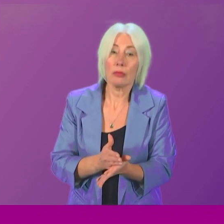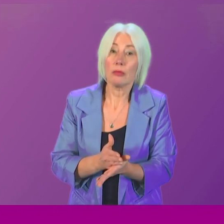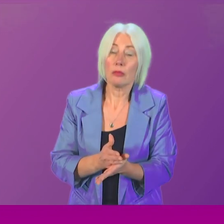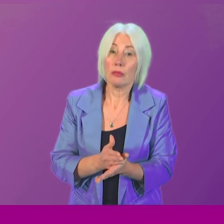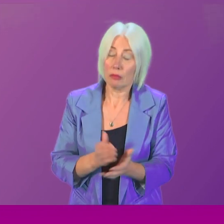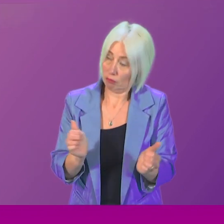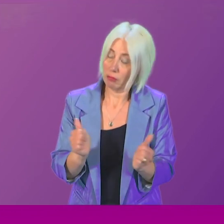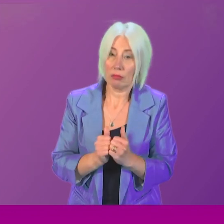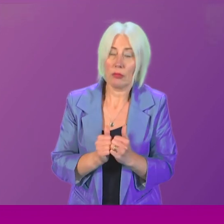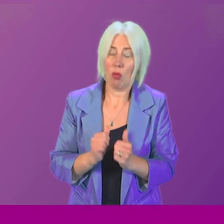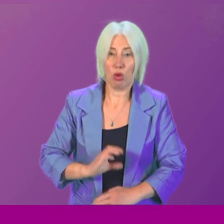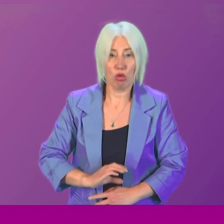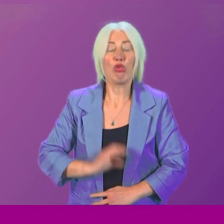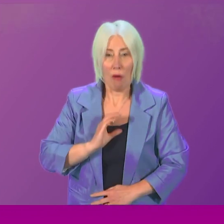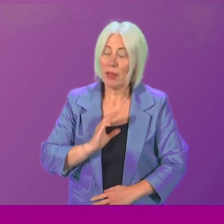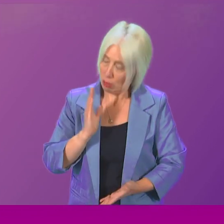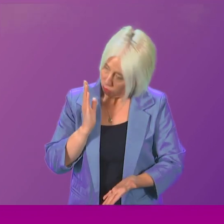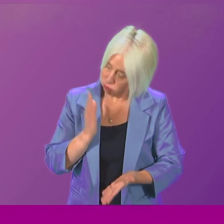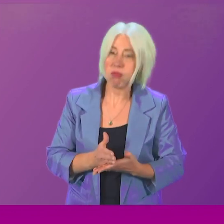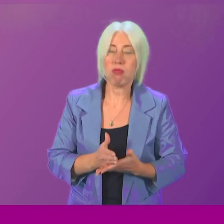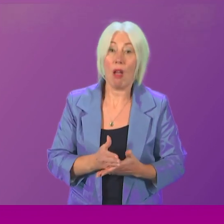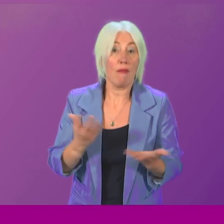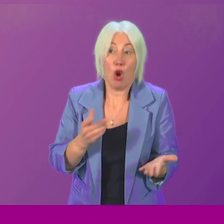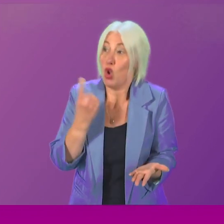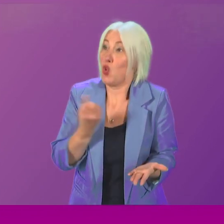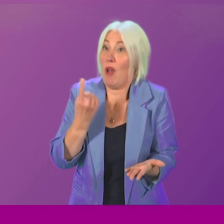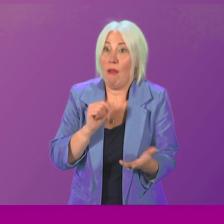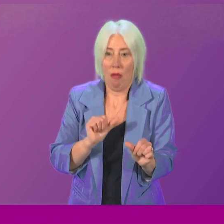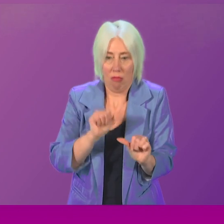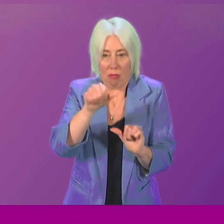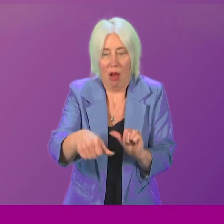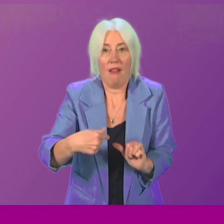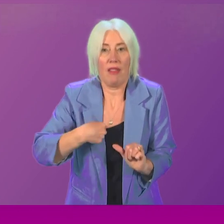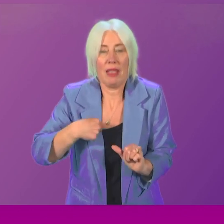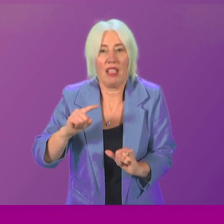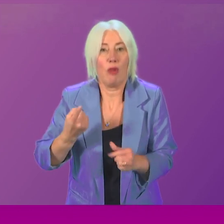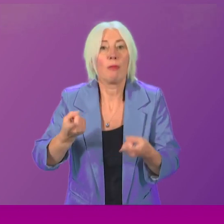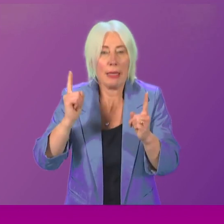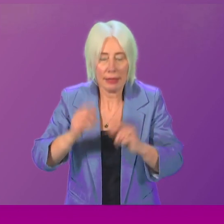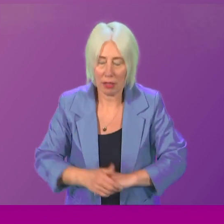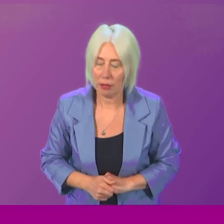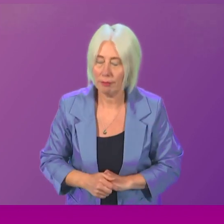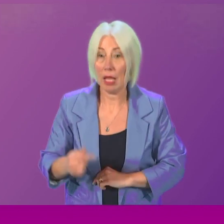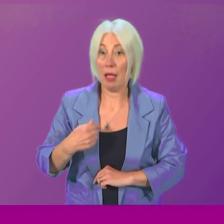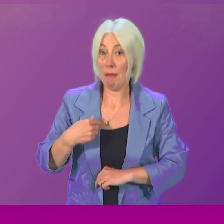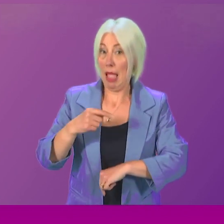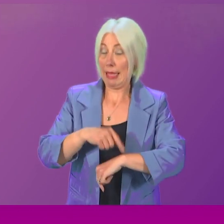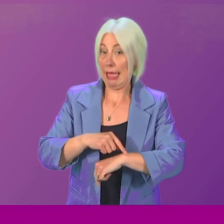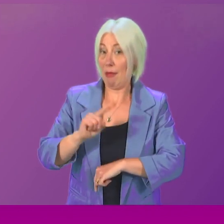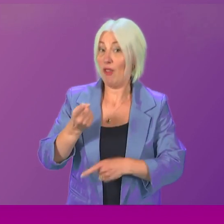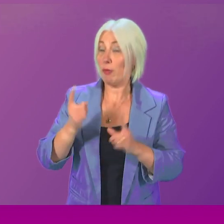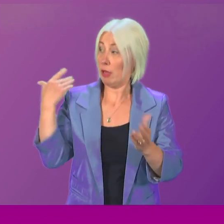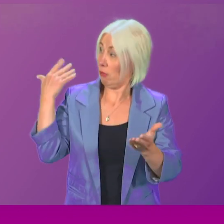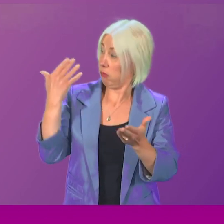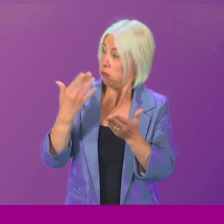can give that assurance with confidence on behalf of whoever succeeds me as First Minister. Over my years as First Minister, I